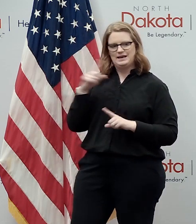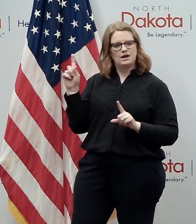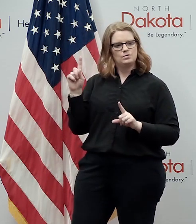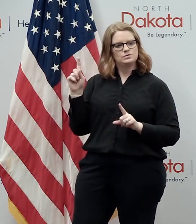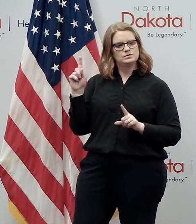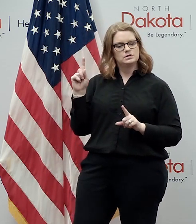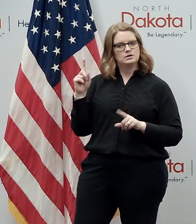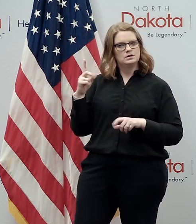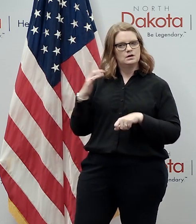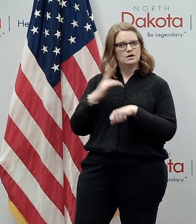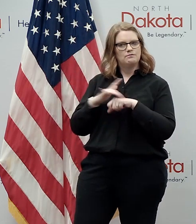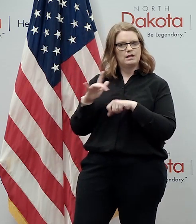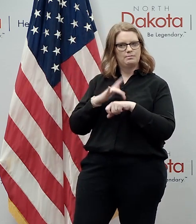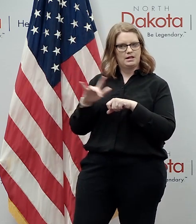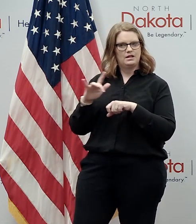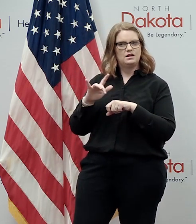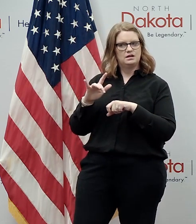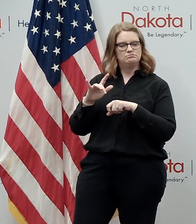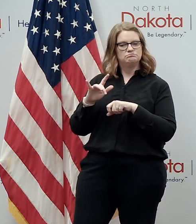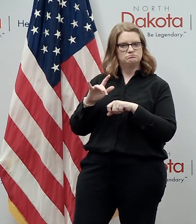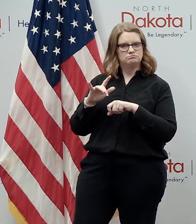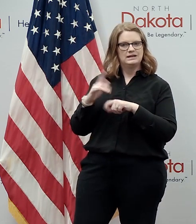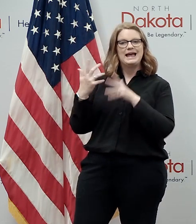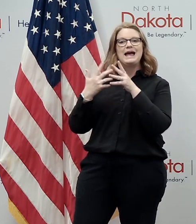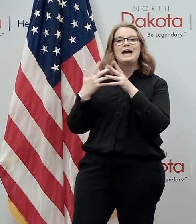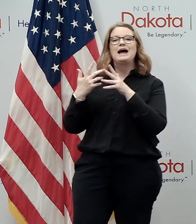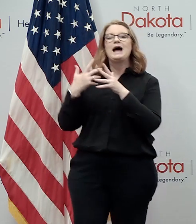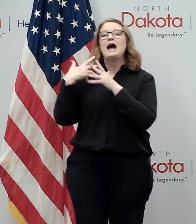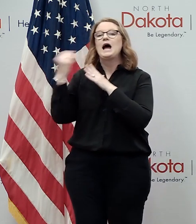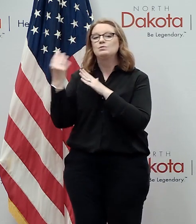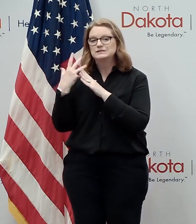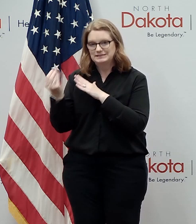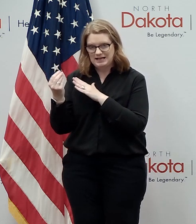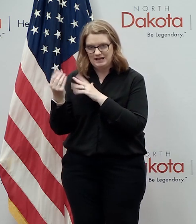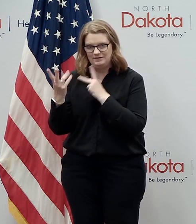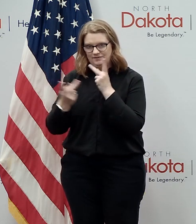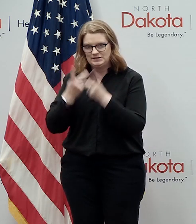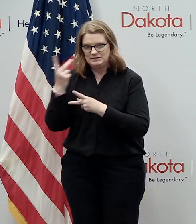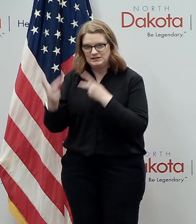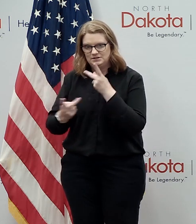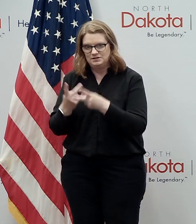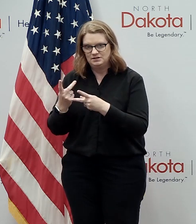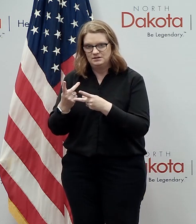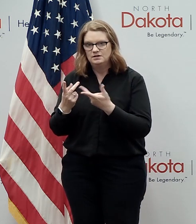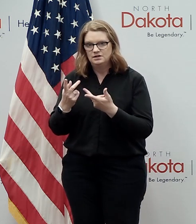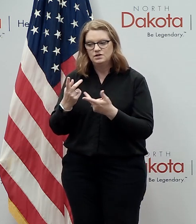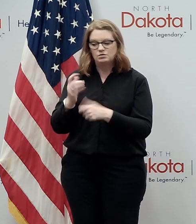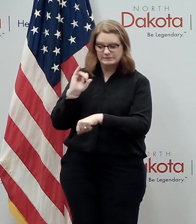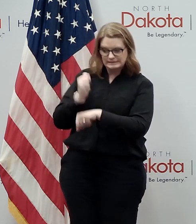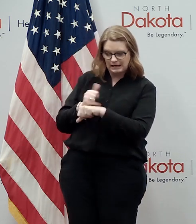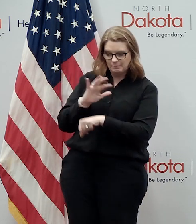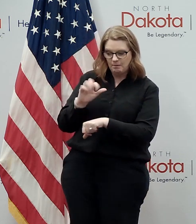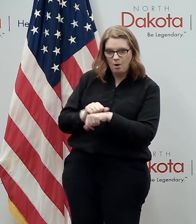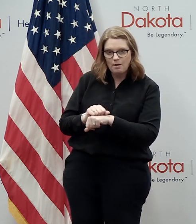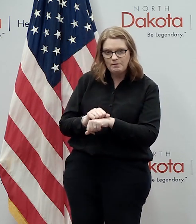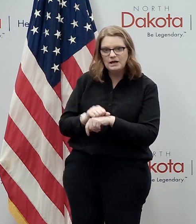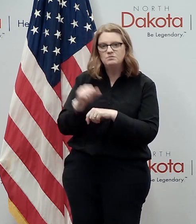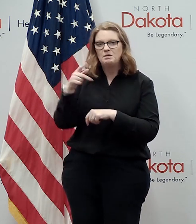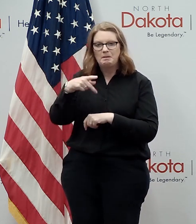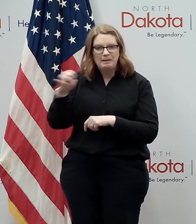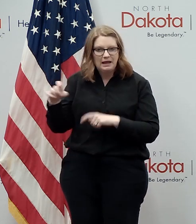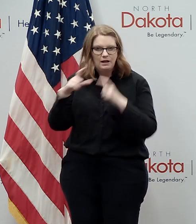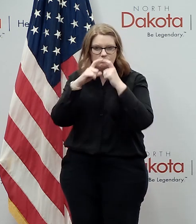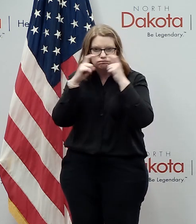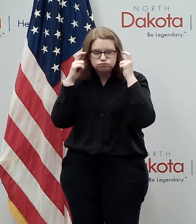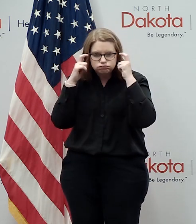the availability and have strongly encouraged outdoor visitation by appointment with appropriate social distancing with personal protective equipment